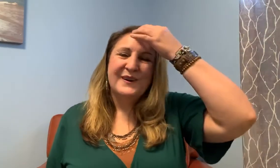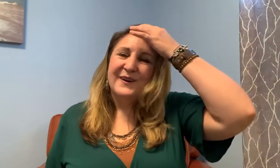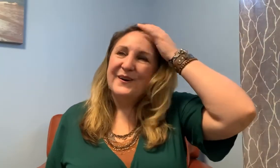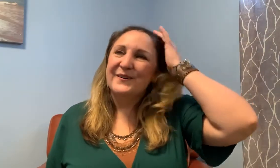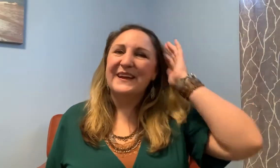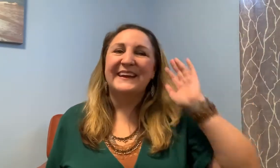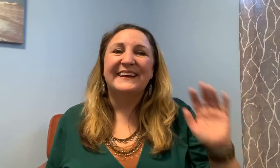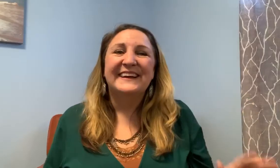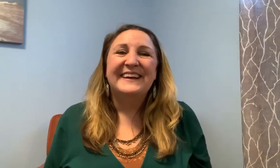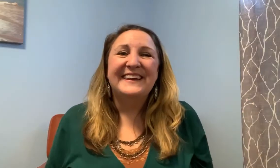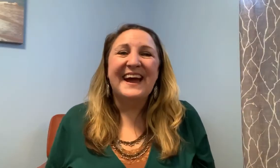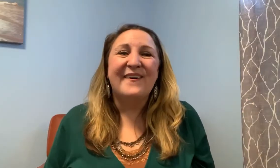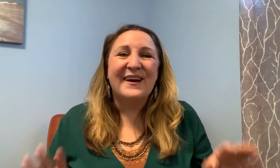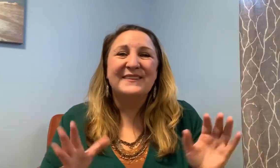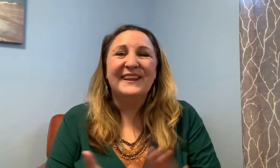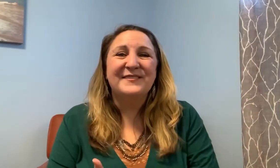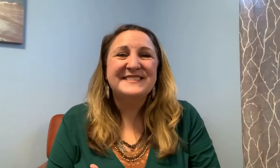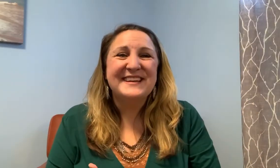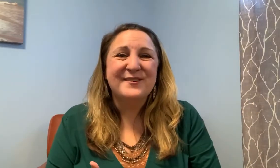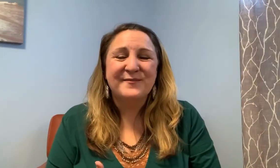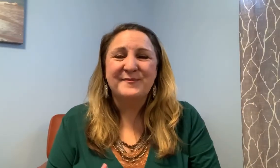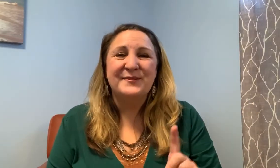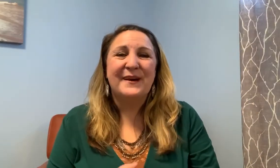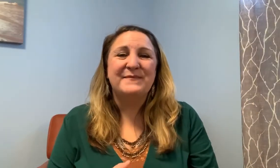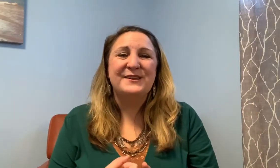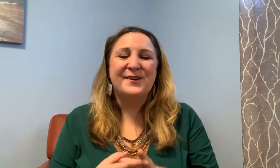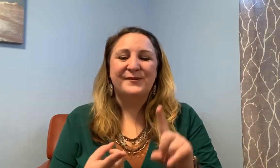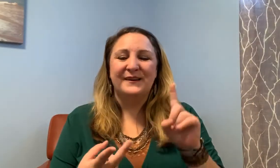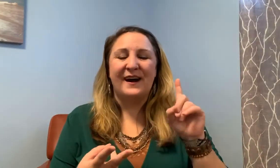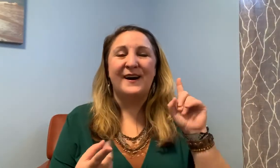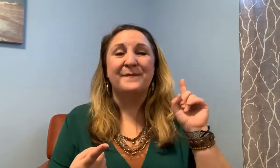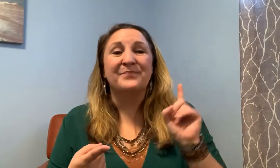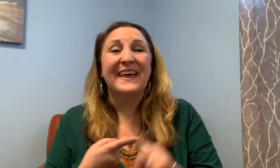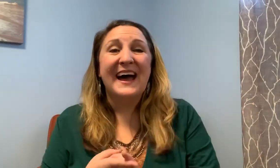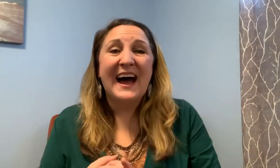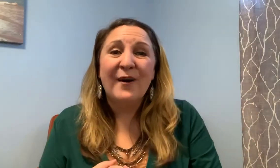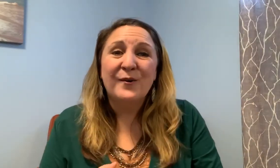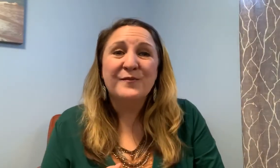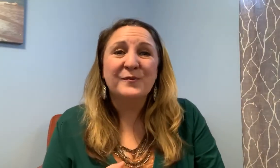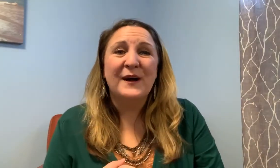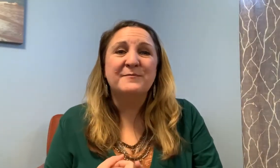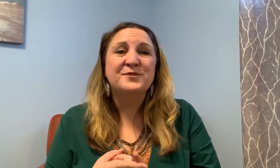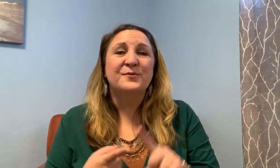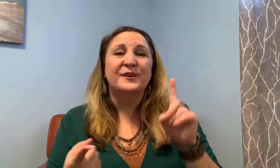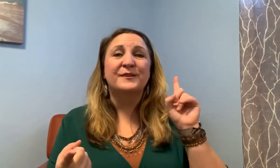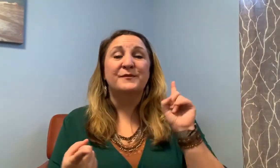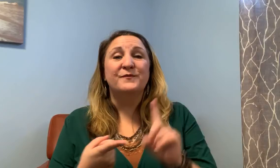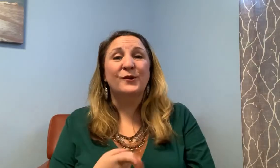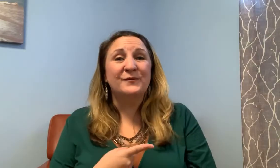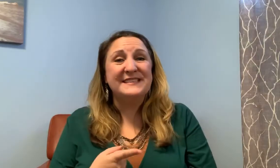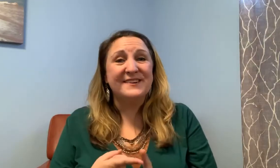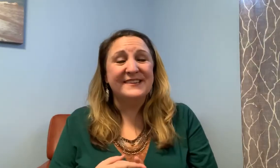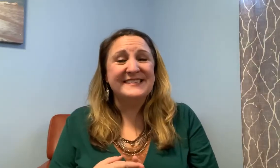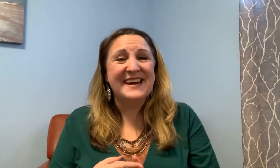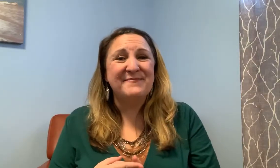okay now I would love to hear from you let me know how overwhelmed you were before we started tapping